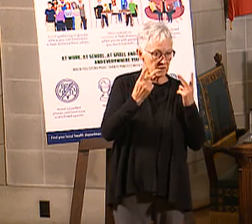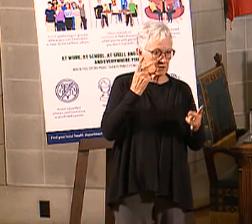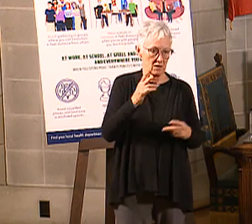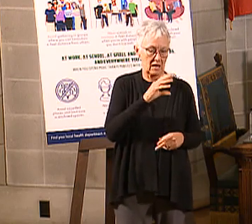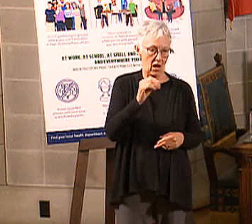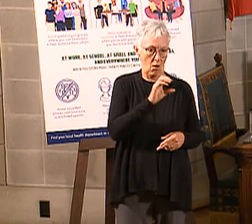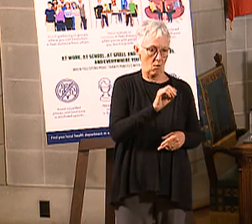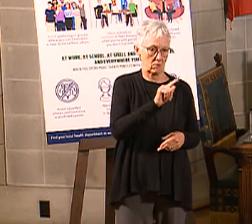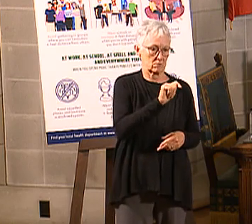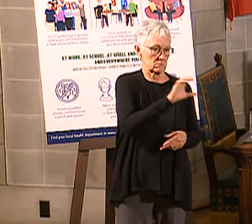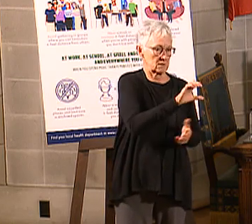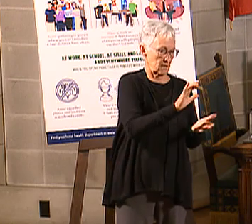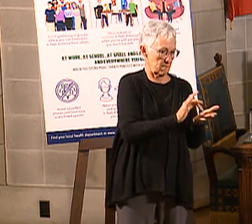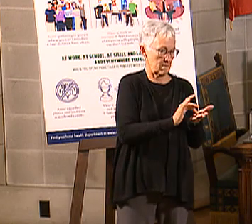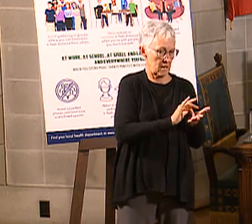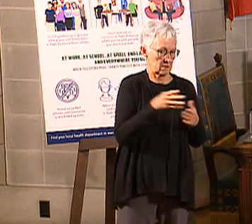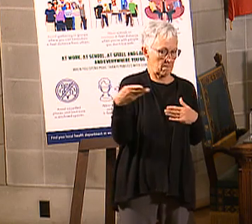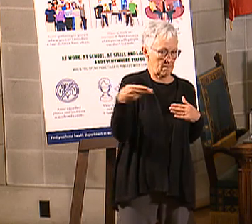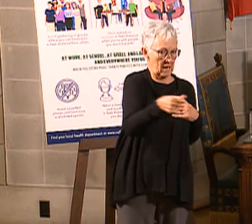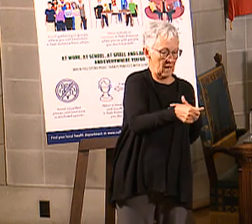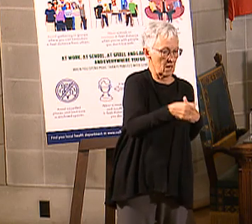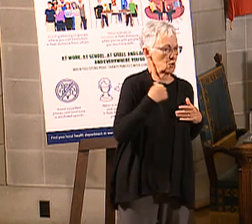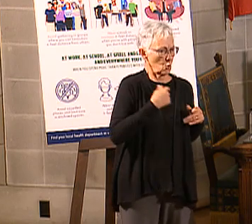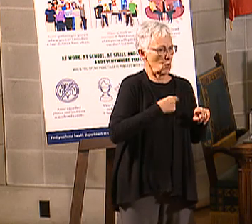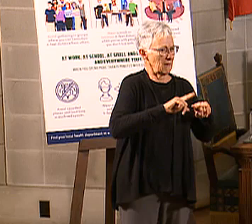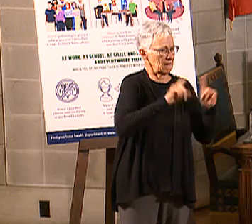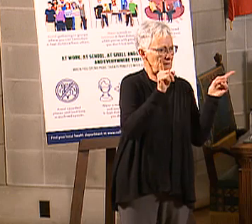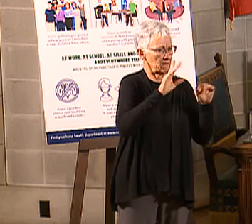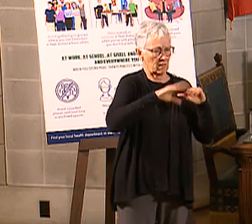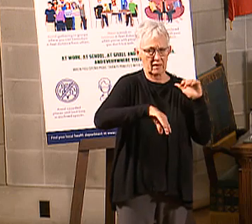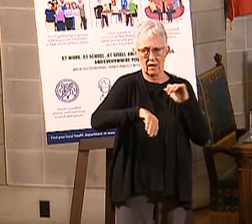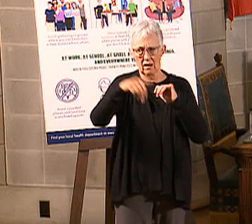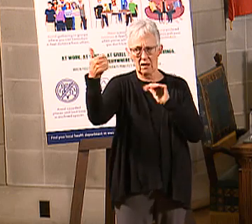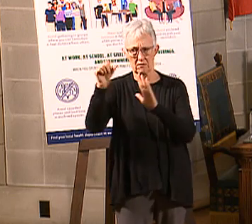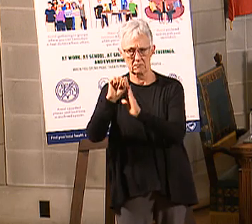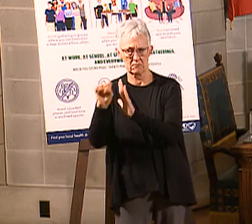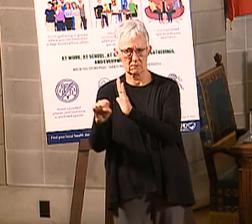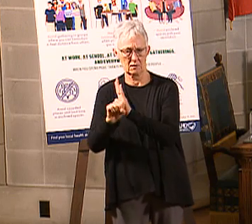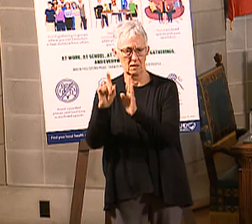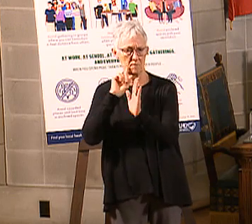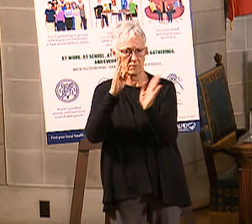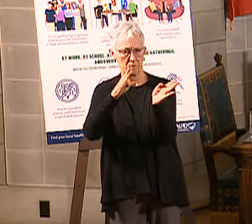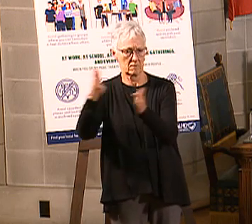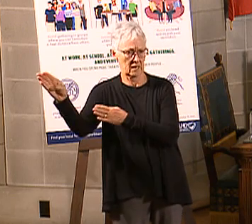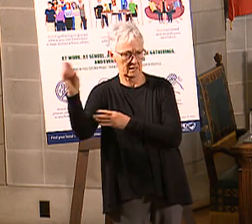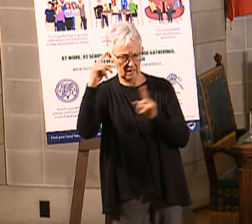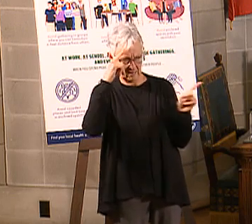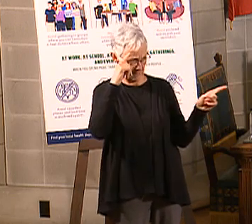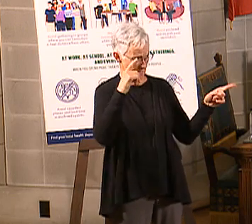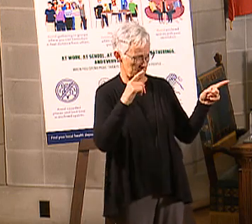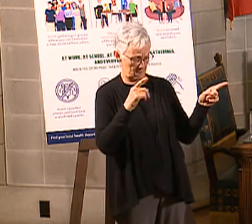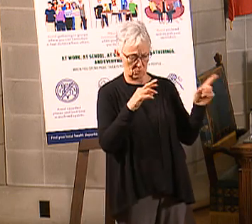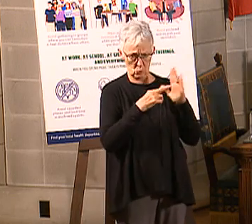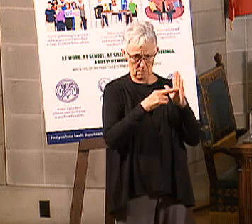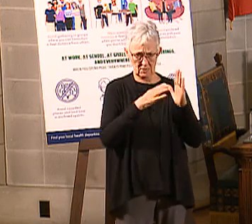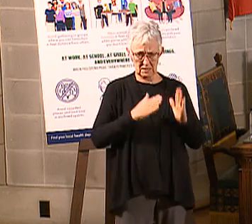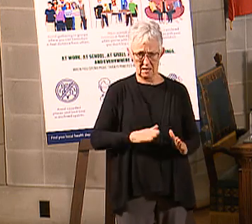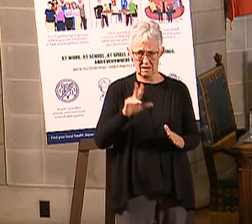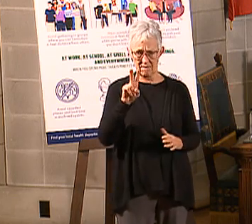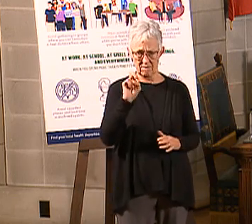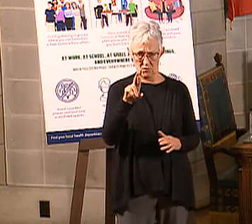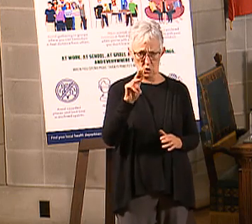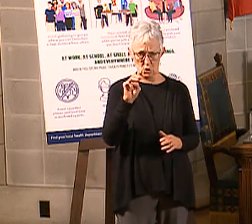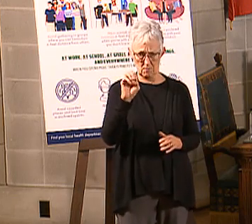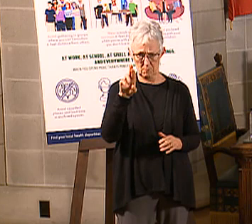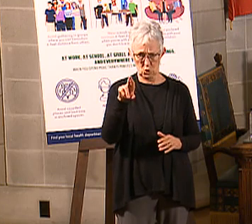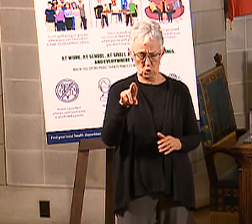-counter drugs. So, I think we're different from some of the other state plans. And, I think Administrator Verma referenced that in her remarks. Andrew. Can